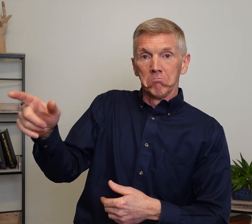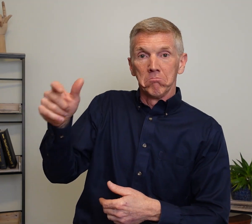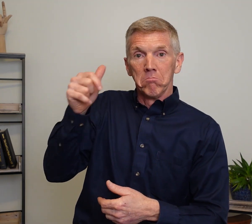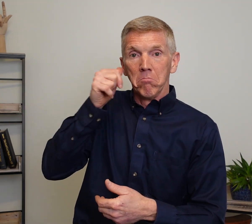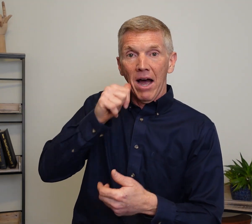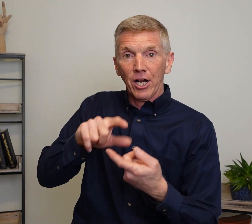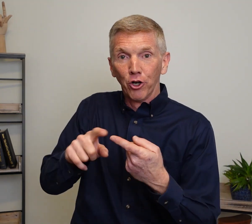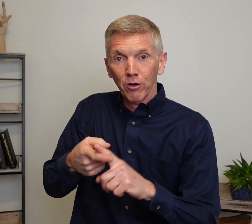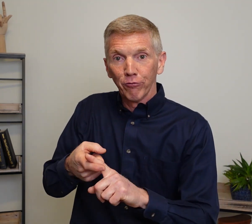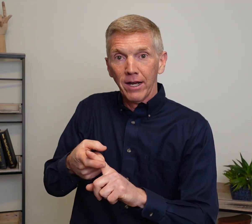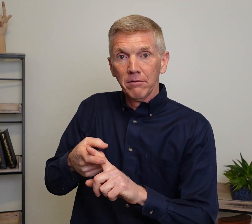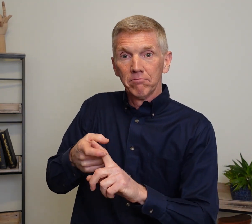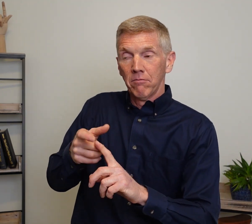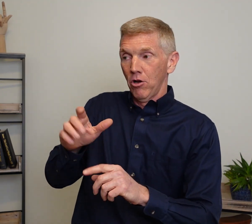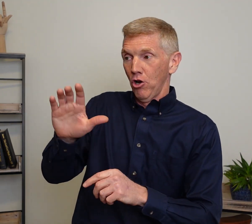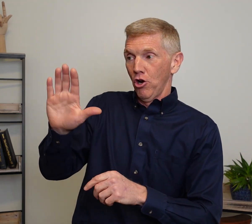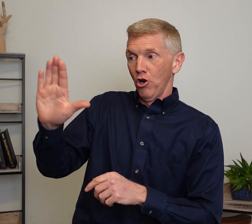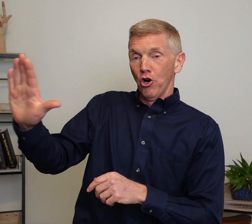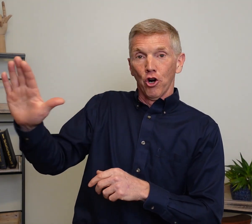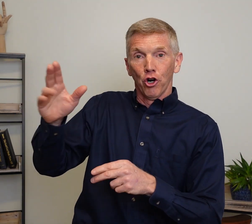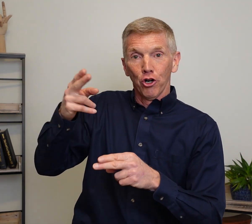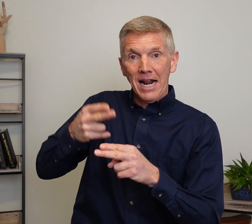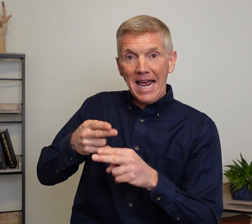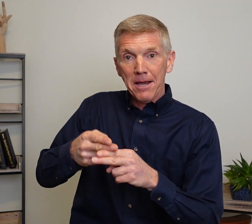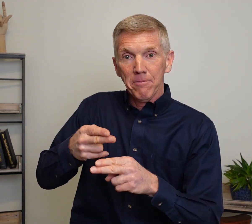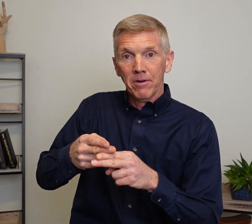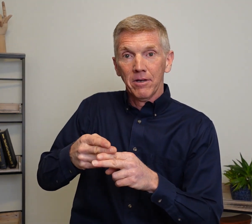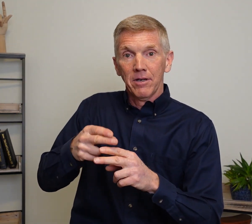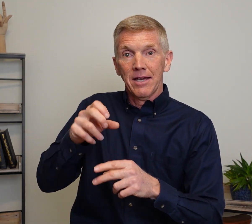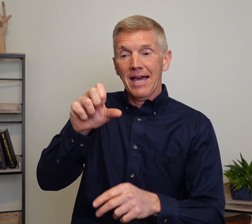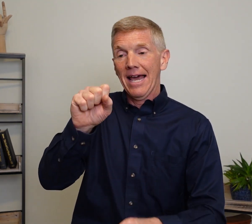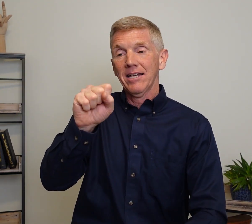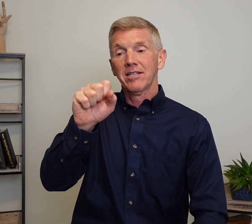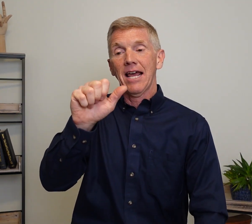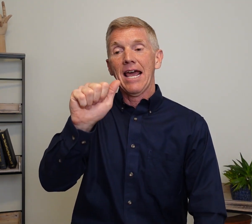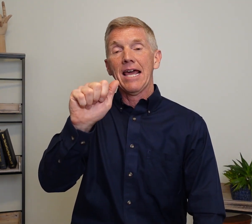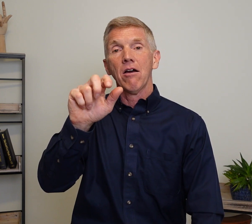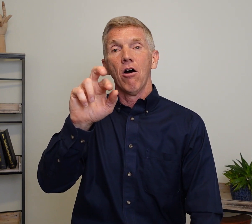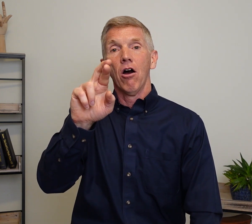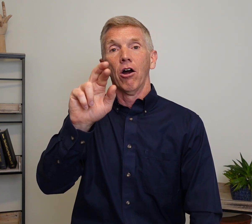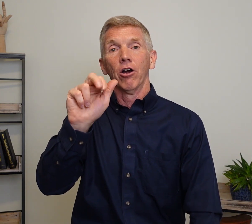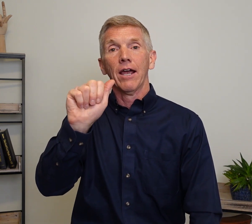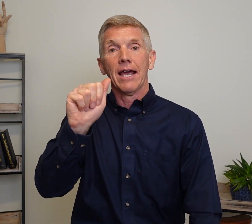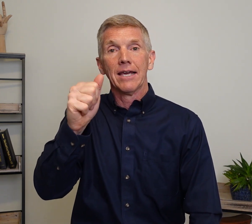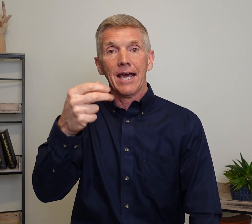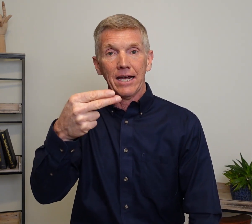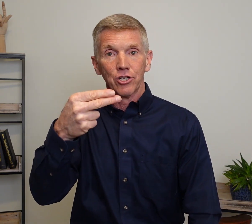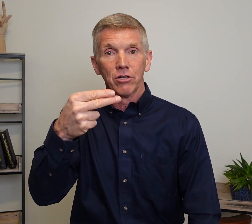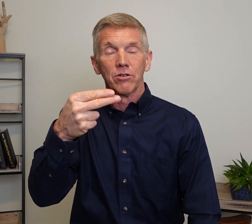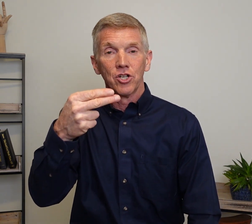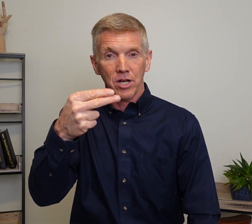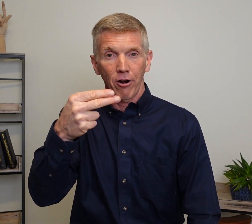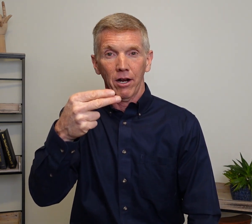My. Girlfriend. Her name. S. A. R. A. A. H. Sarah.